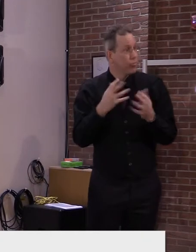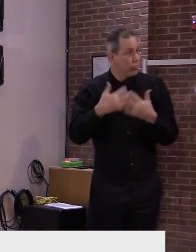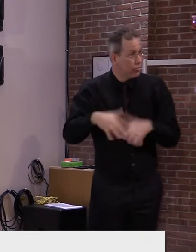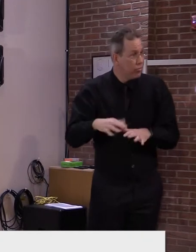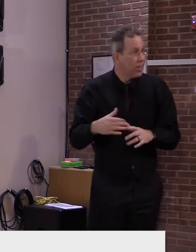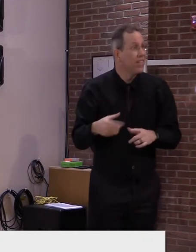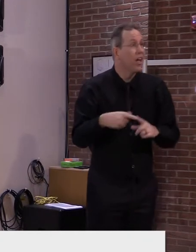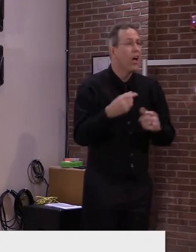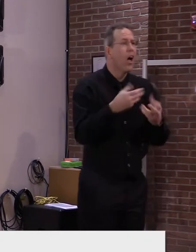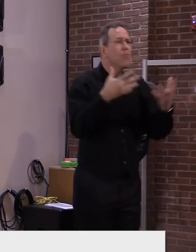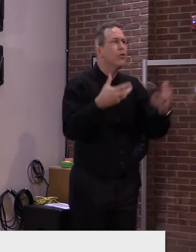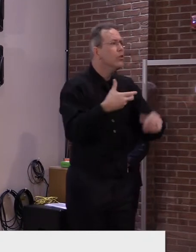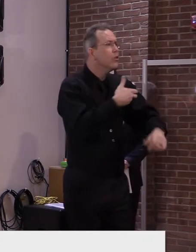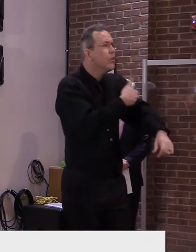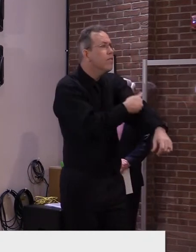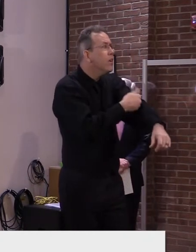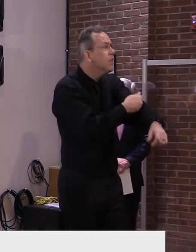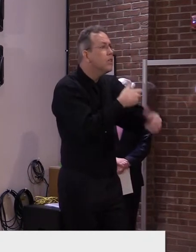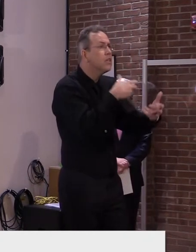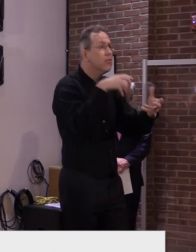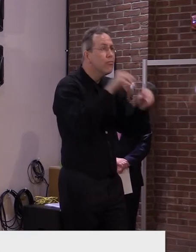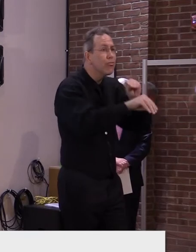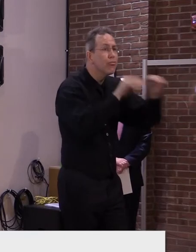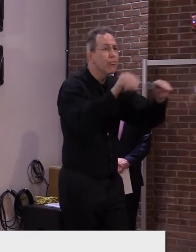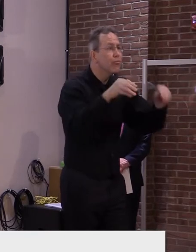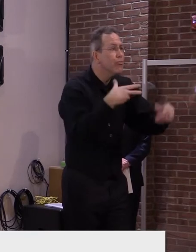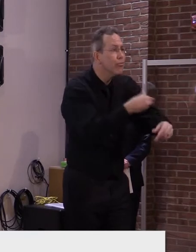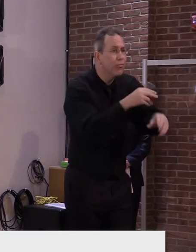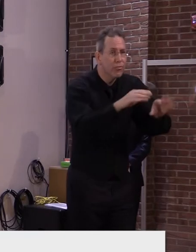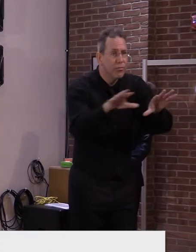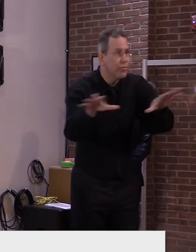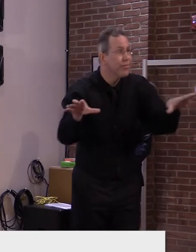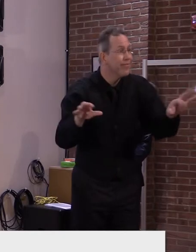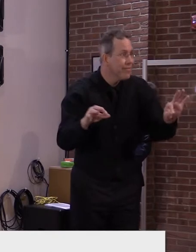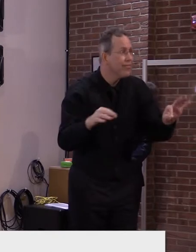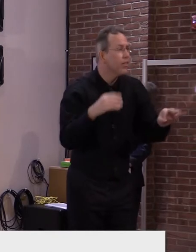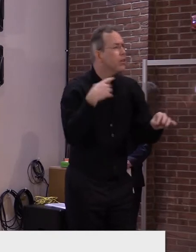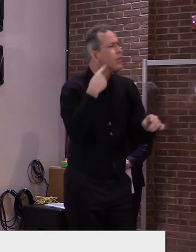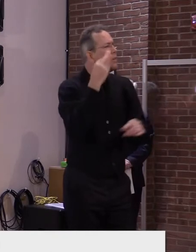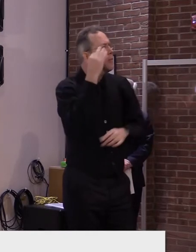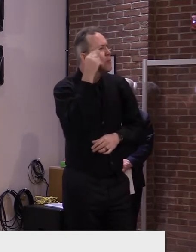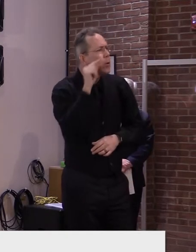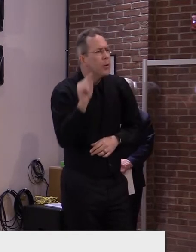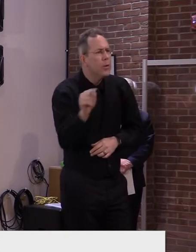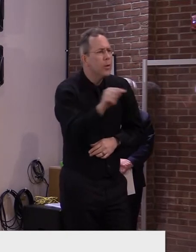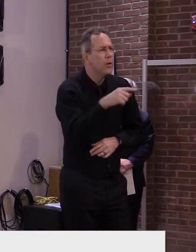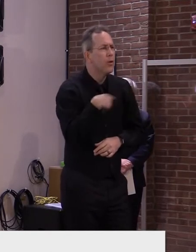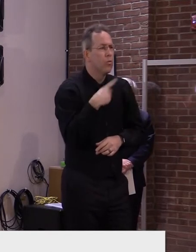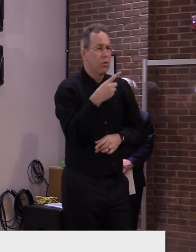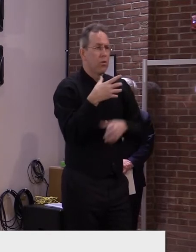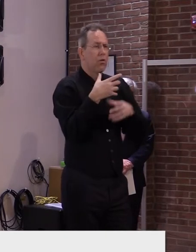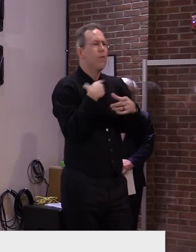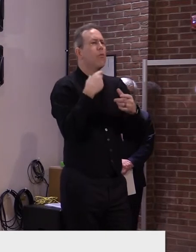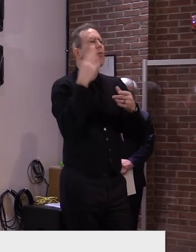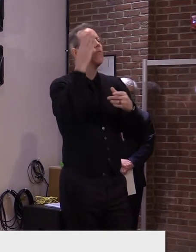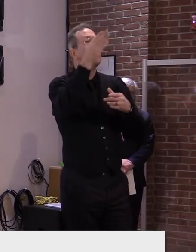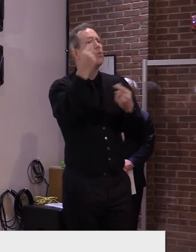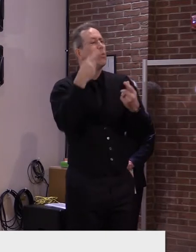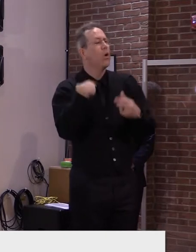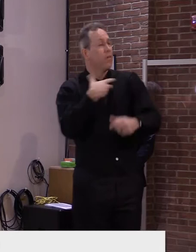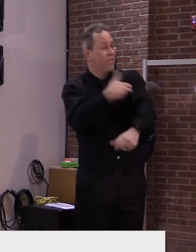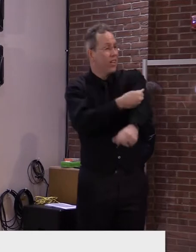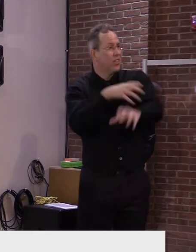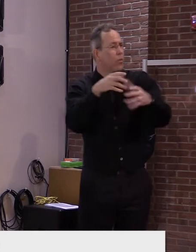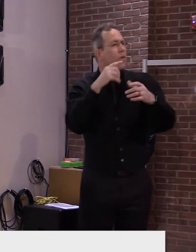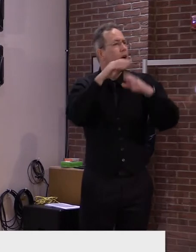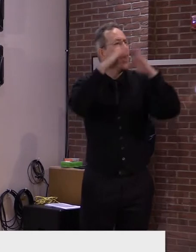And we're also looking at returning to a trusted household policy. And we'll have further announcements next week